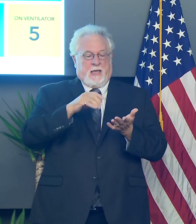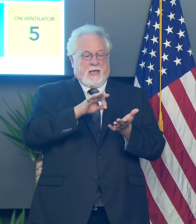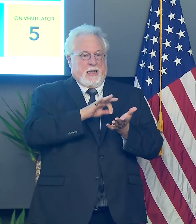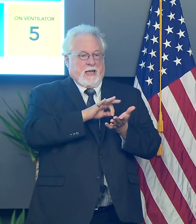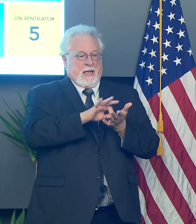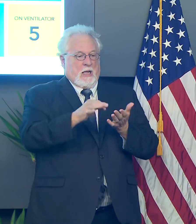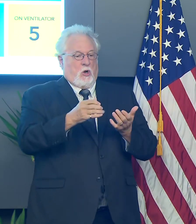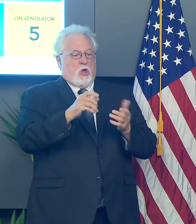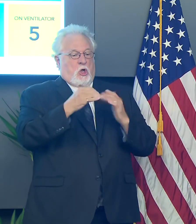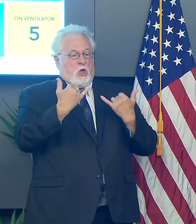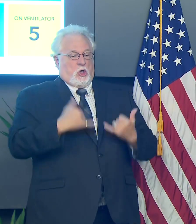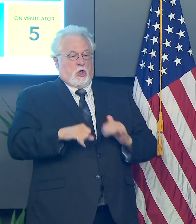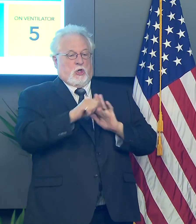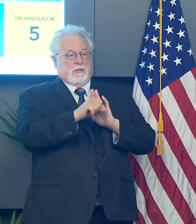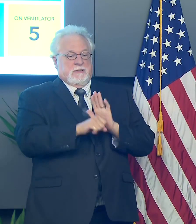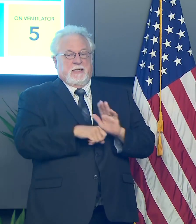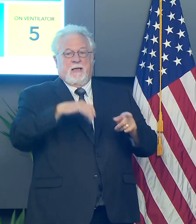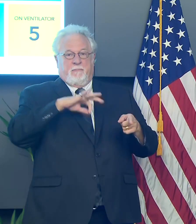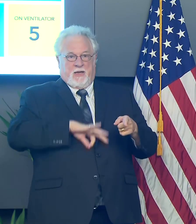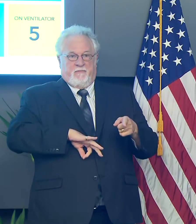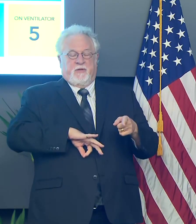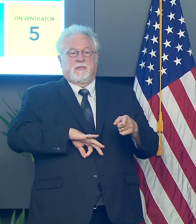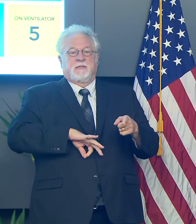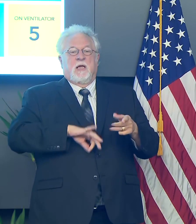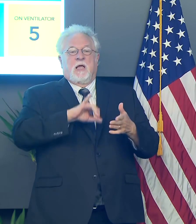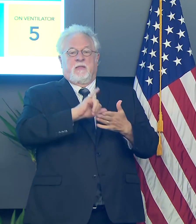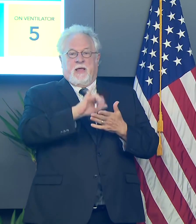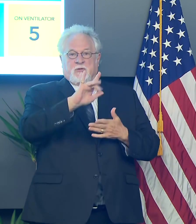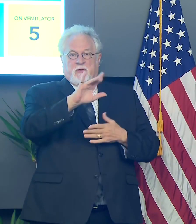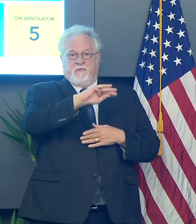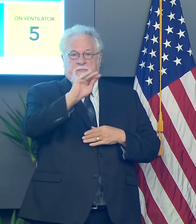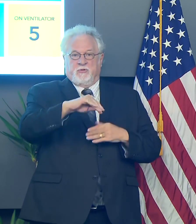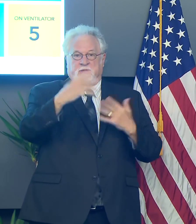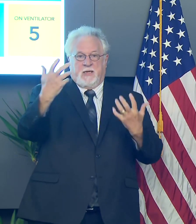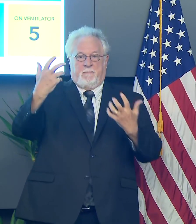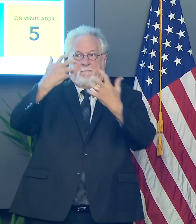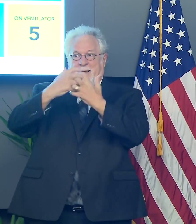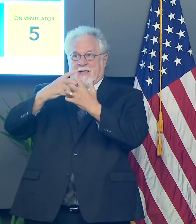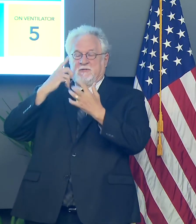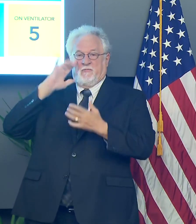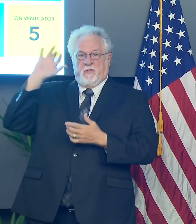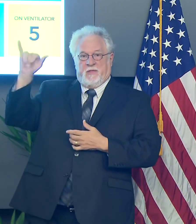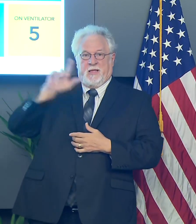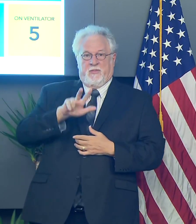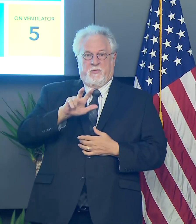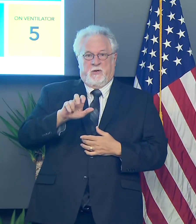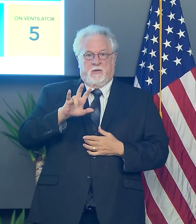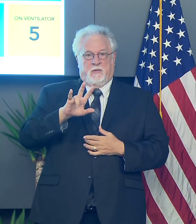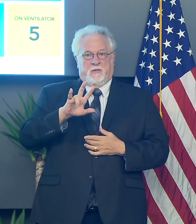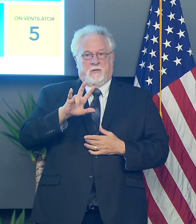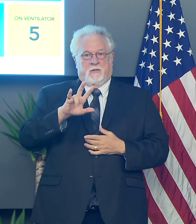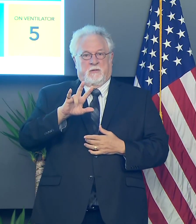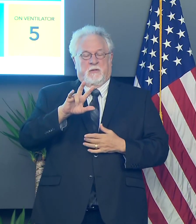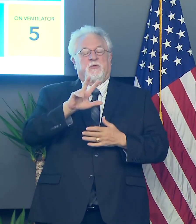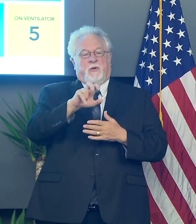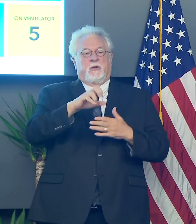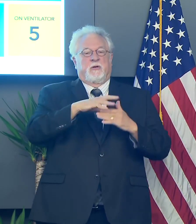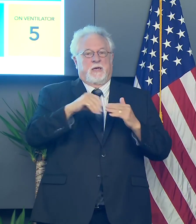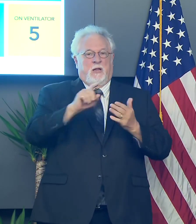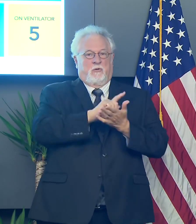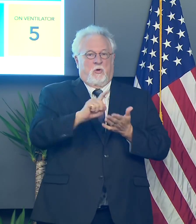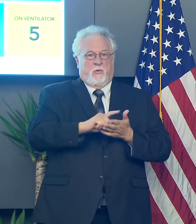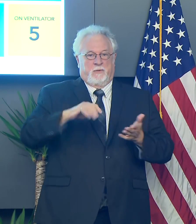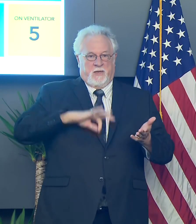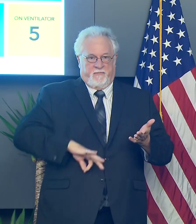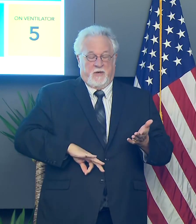current state benefits, uh, as the 25% match for that $300 a week, uh, benefit.